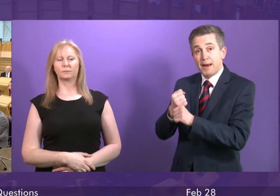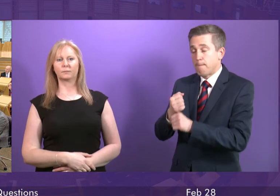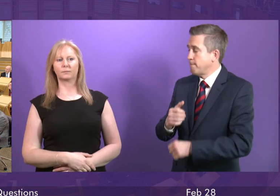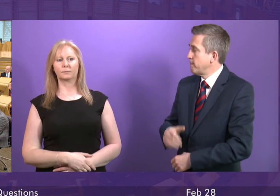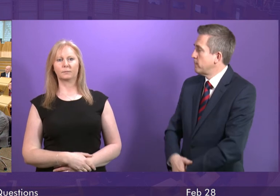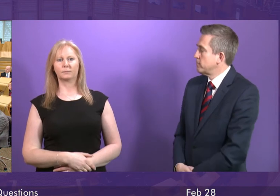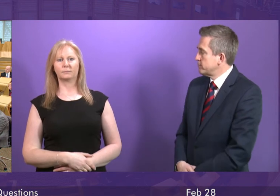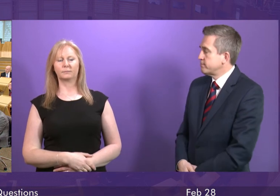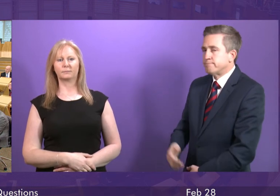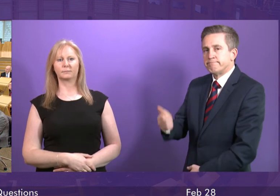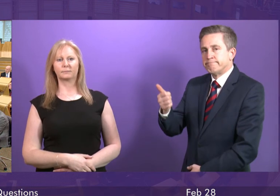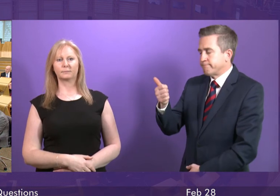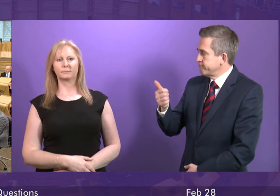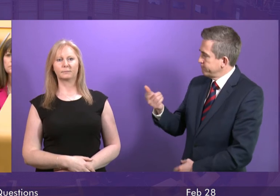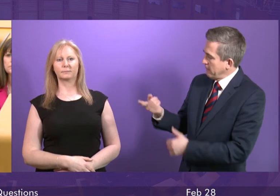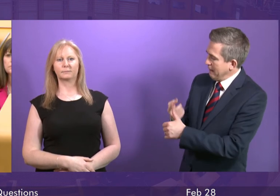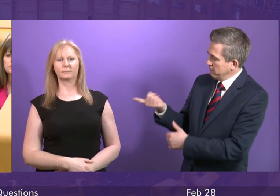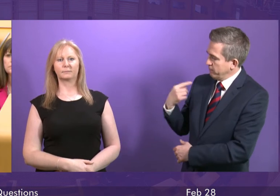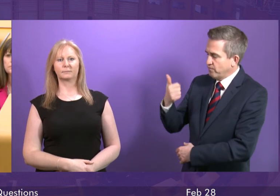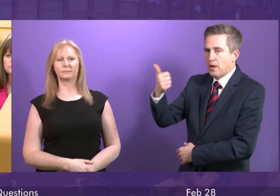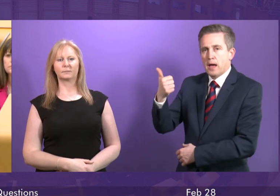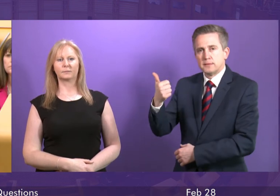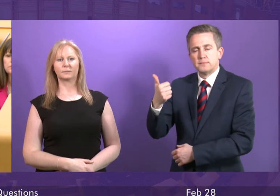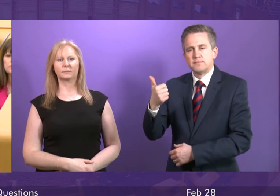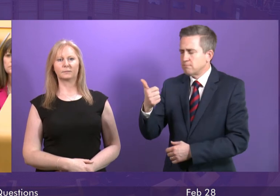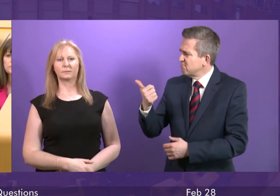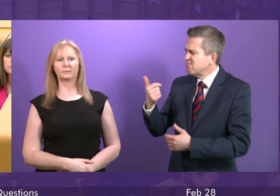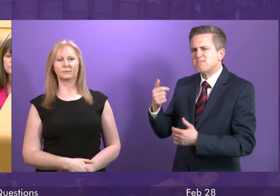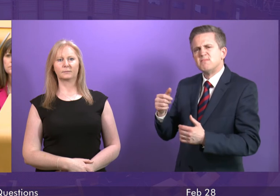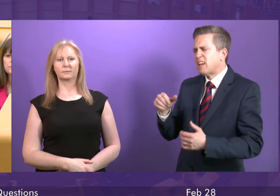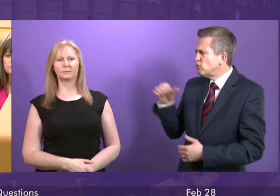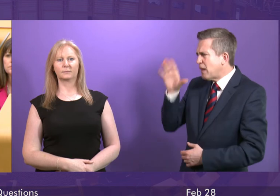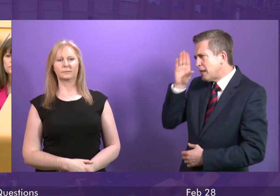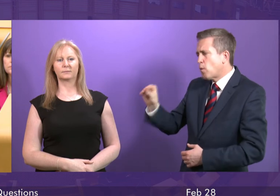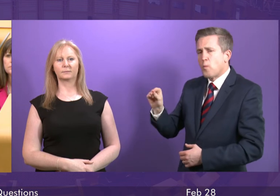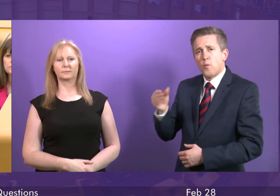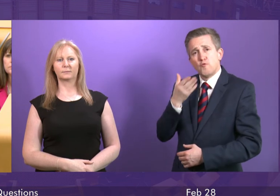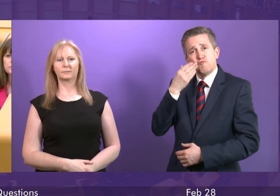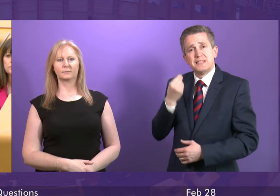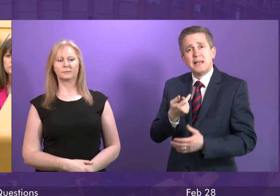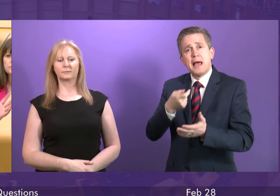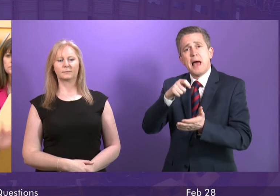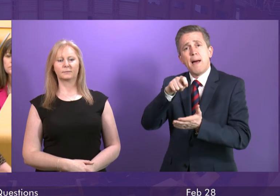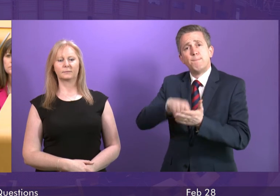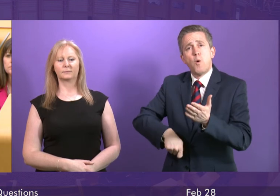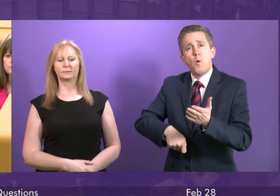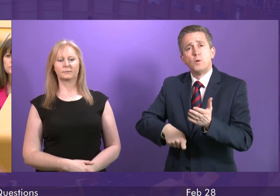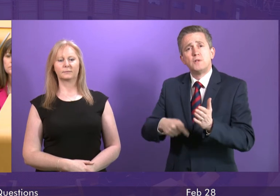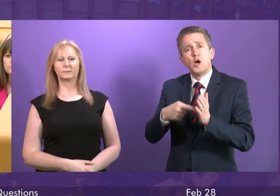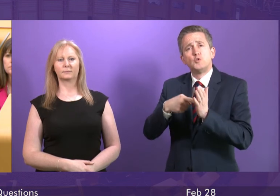I thank the First Minister for her answer on challenges. Can I advise the First Minister that, having recently purchased a small musical toy torch with whirly